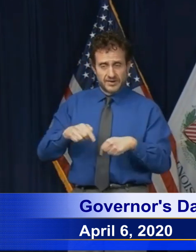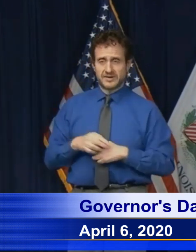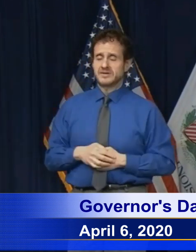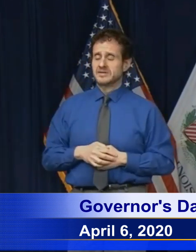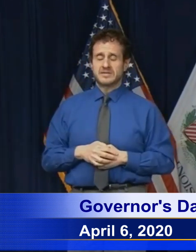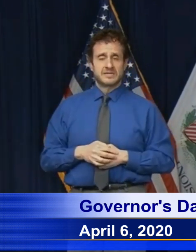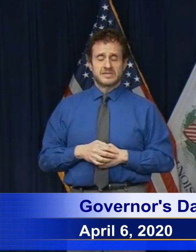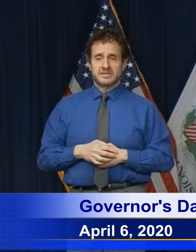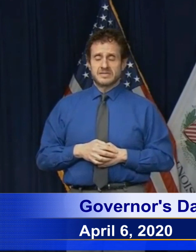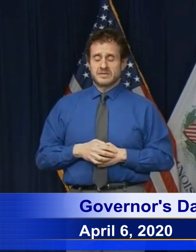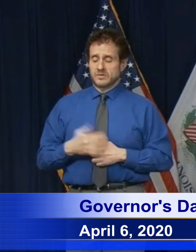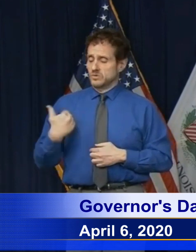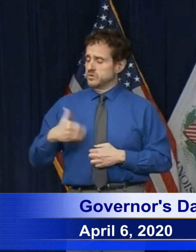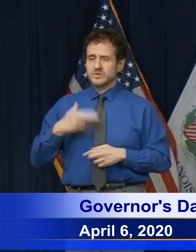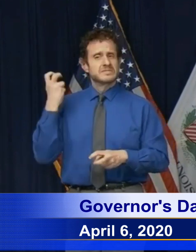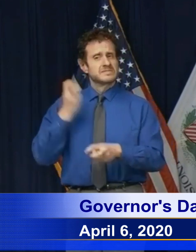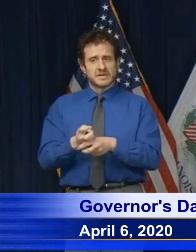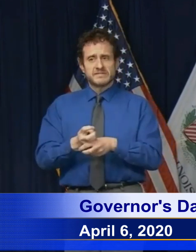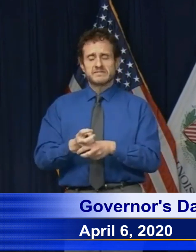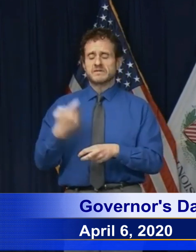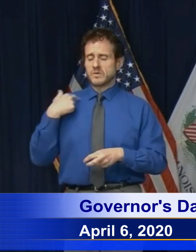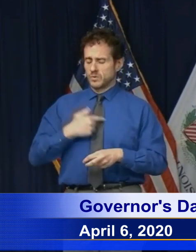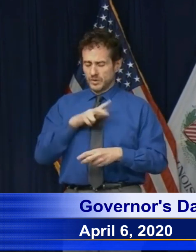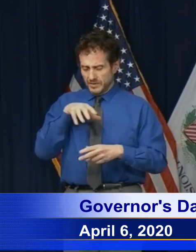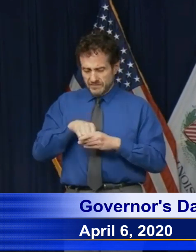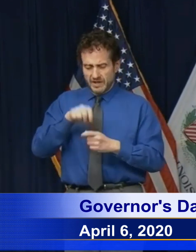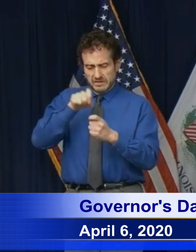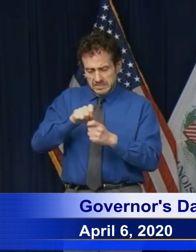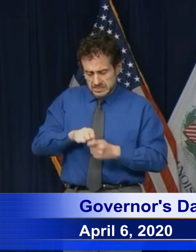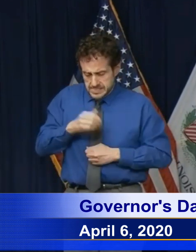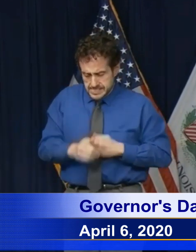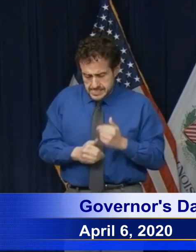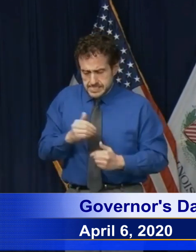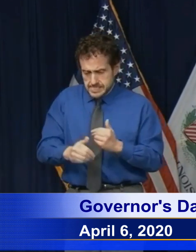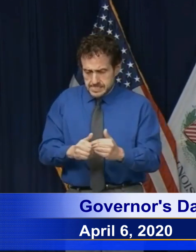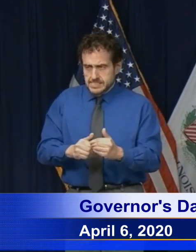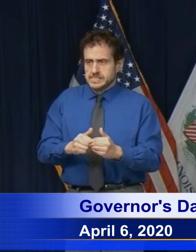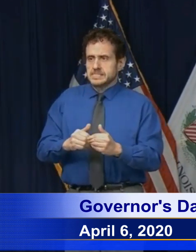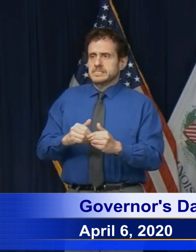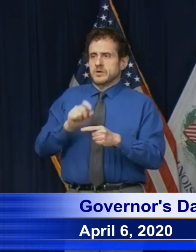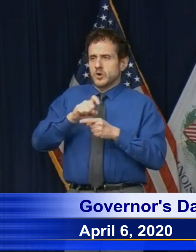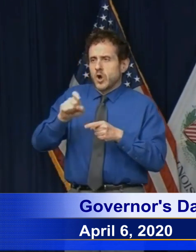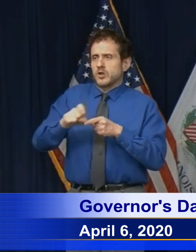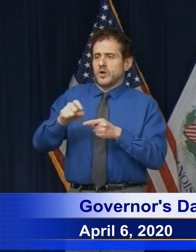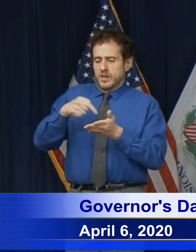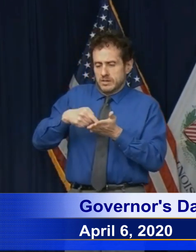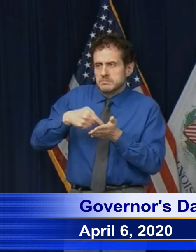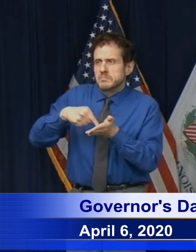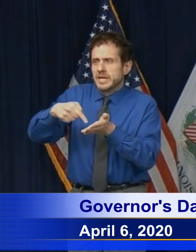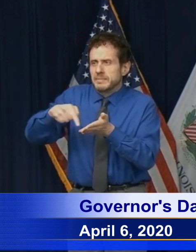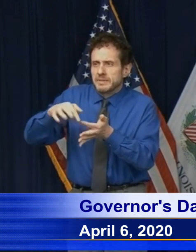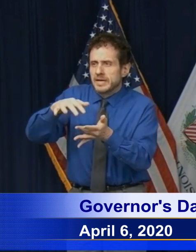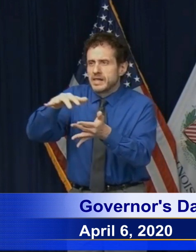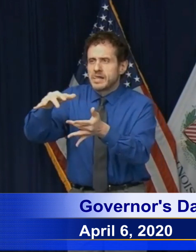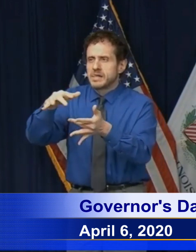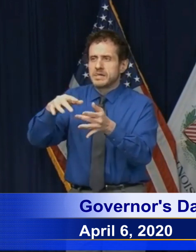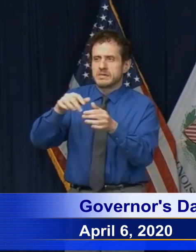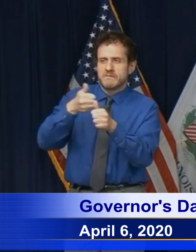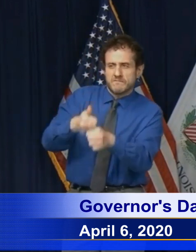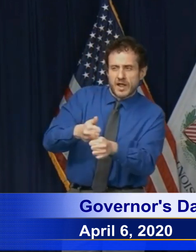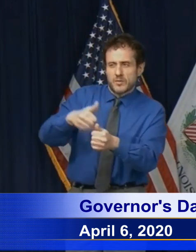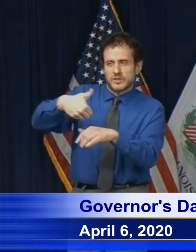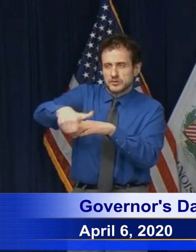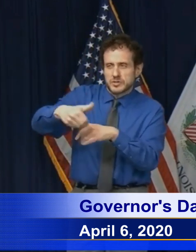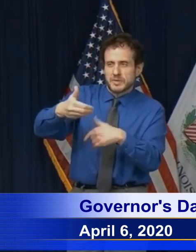We're involved in every granular detail of every step until the PPE arrives in our warehouse. We've been